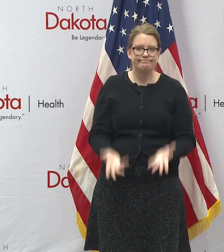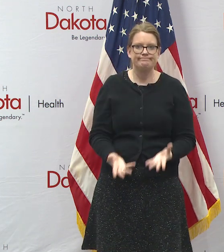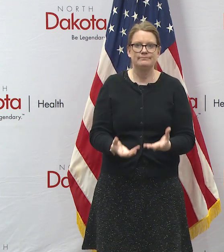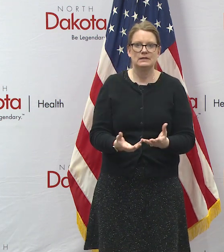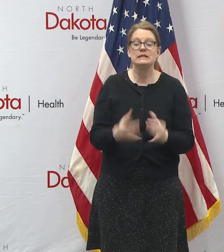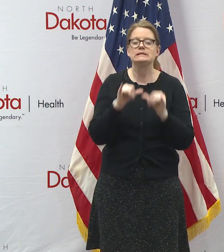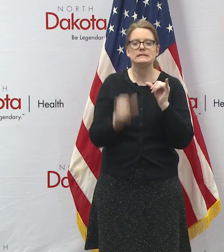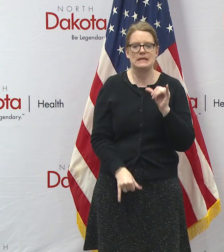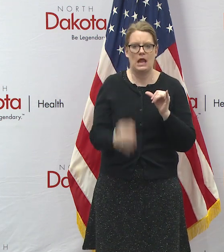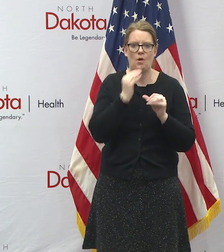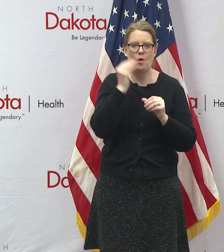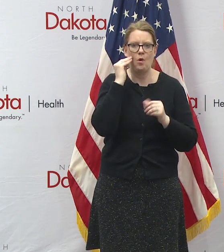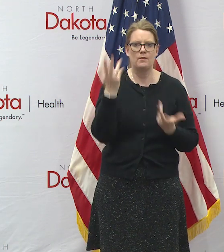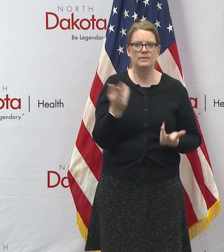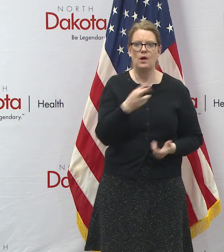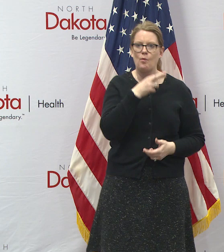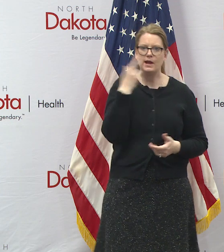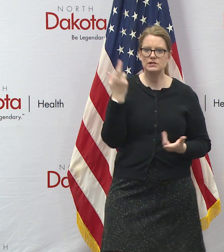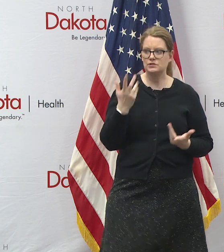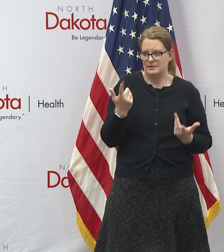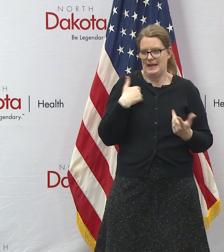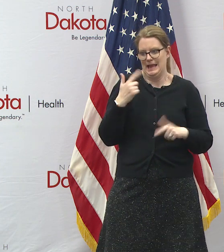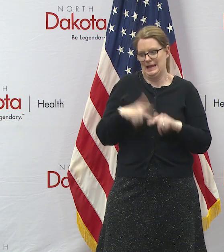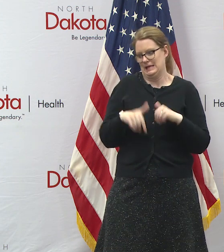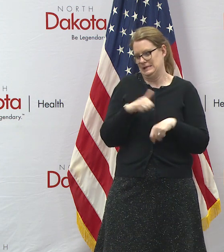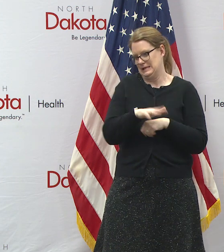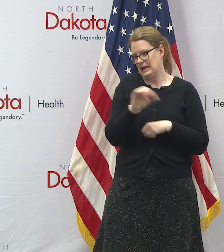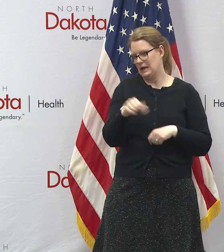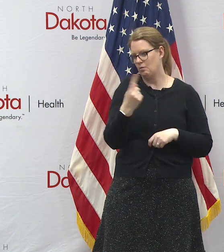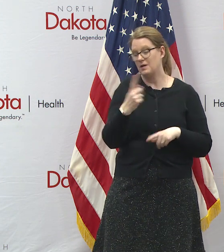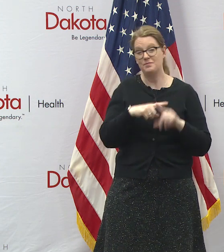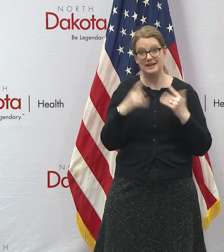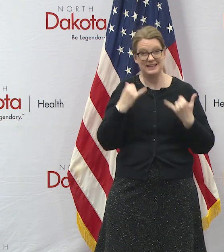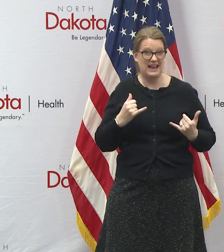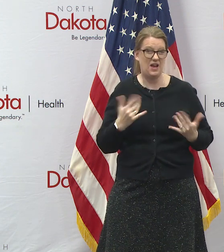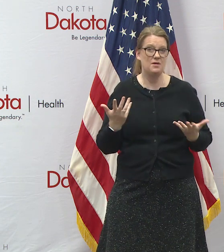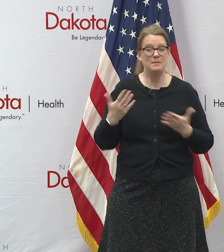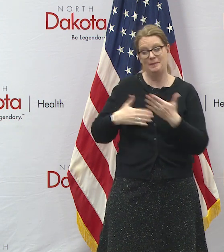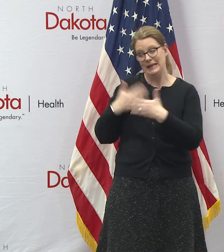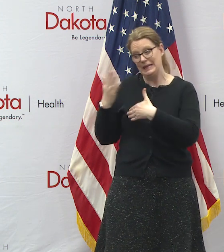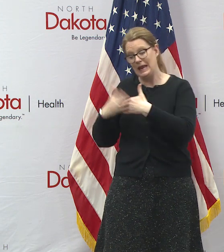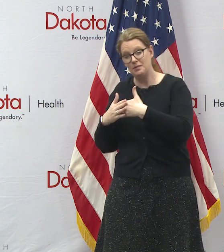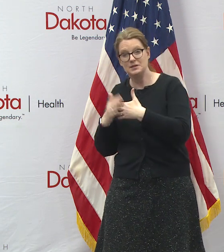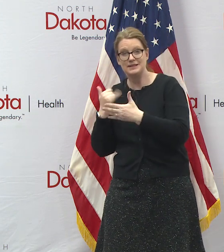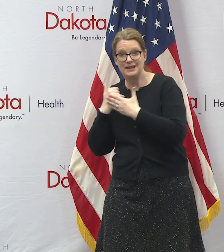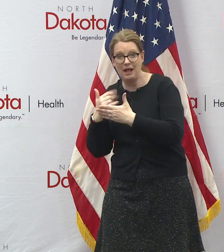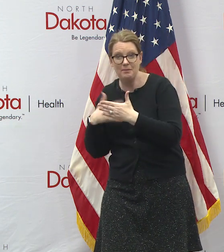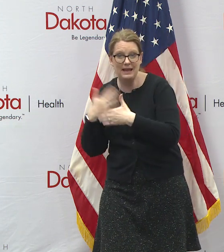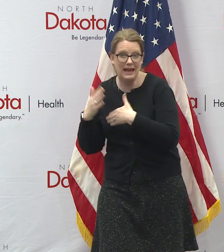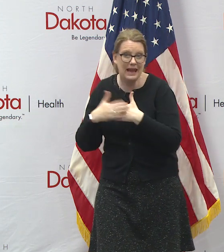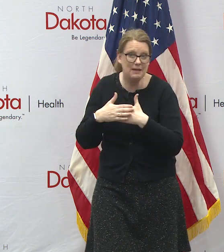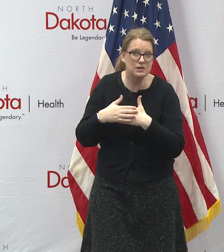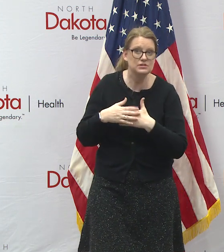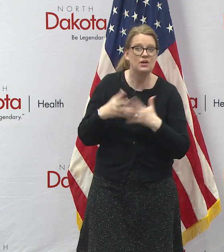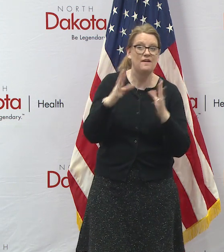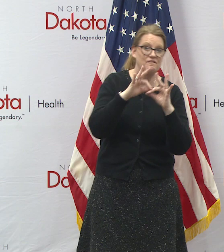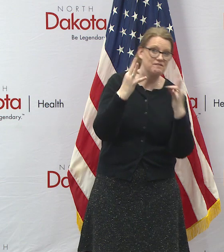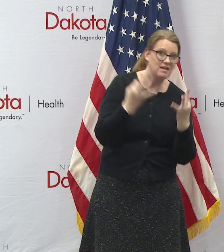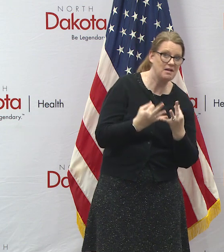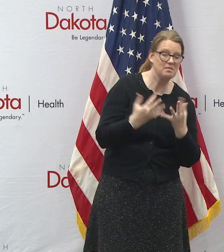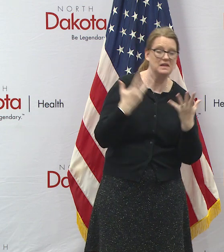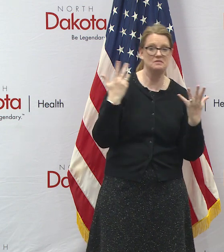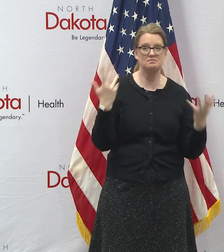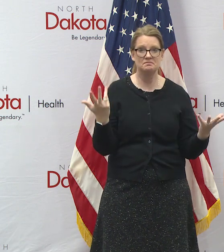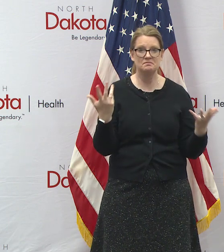work i know that ranchers might say there's nobody else i can send but this is a time when maybe neighbors can help neighbors or you've got family members